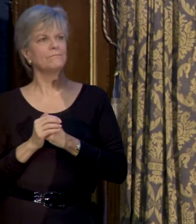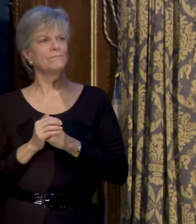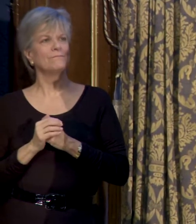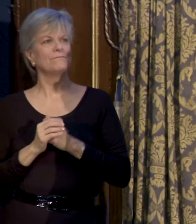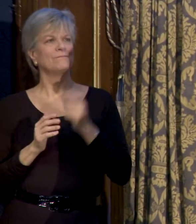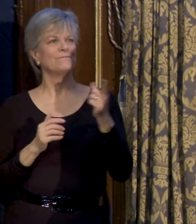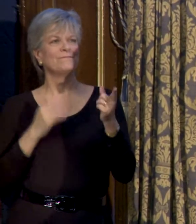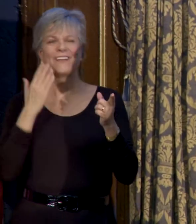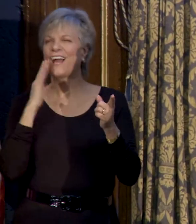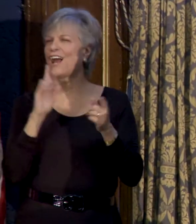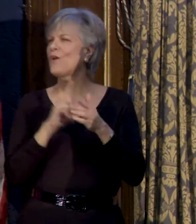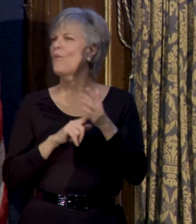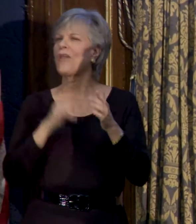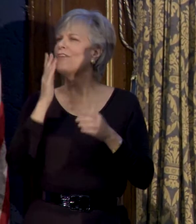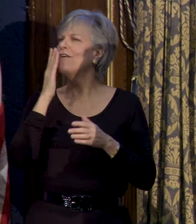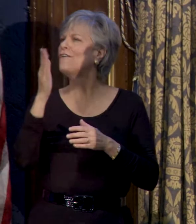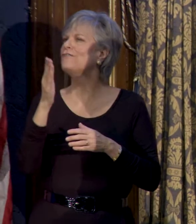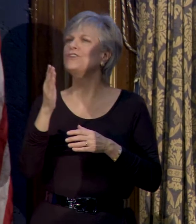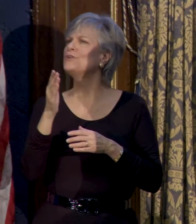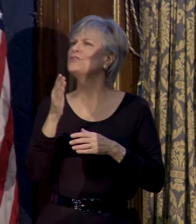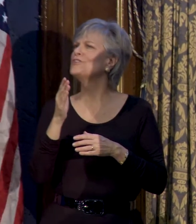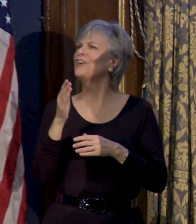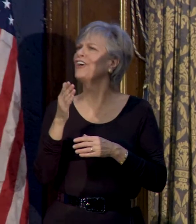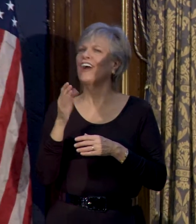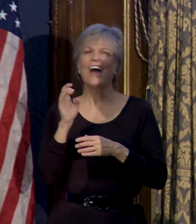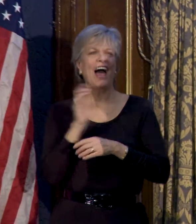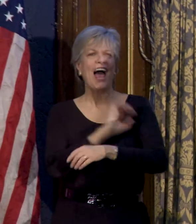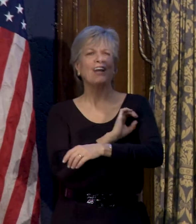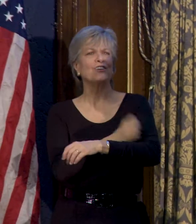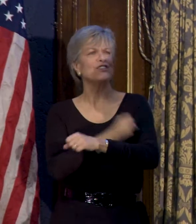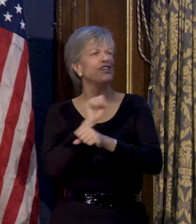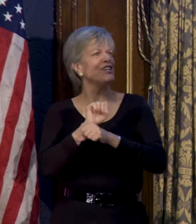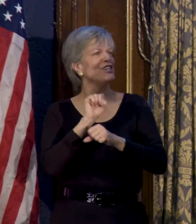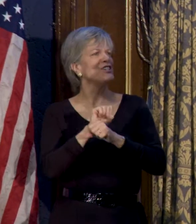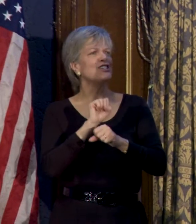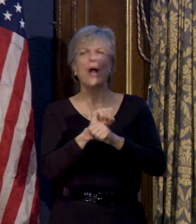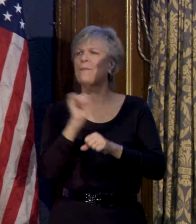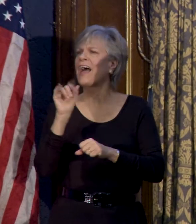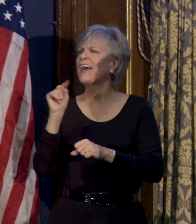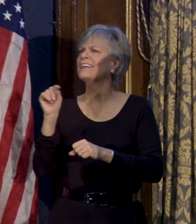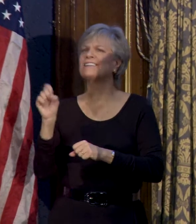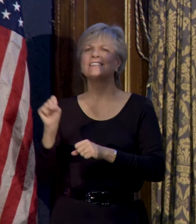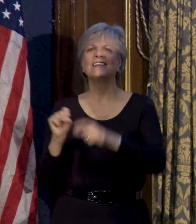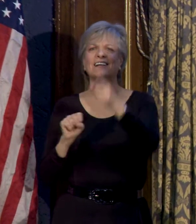So I don't know what the Future Energy Jobs Act is. So Sylvia, you're to have to help me. Where are you?